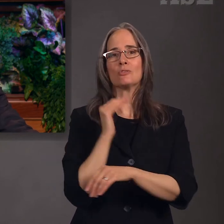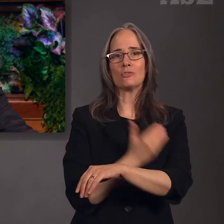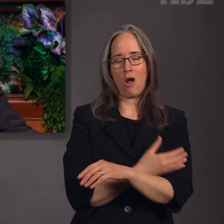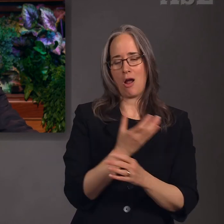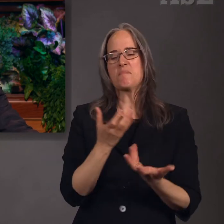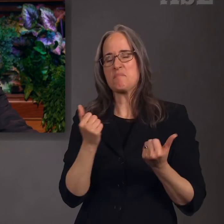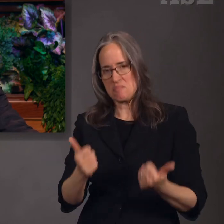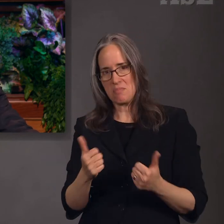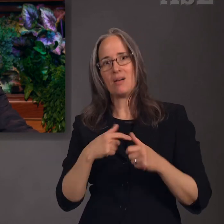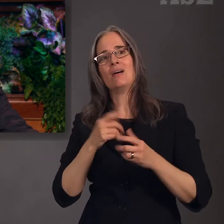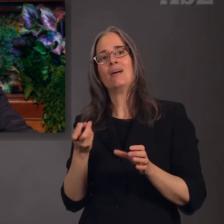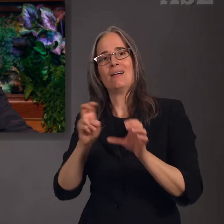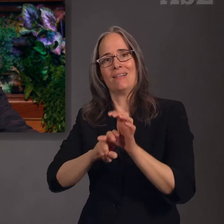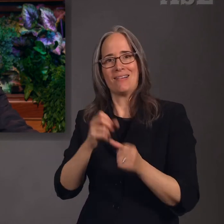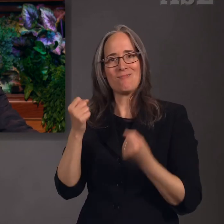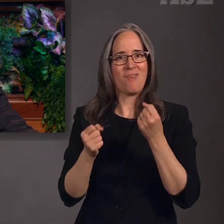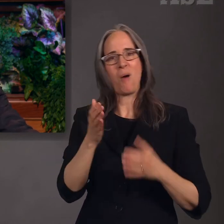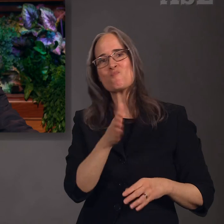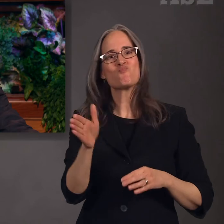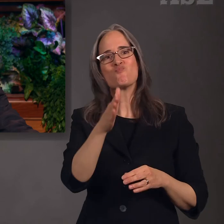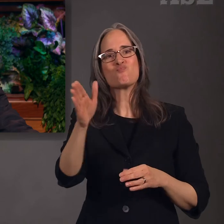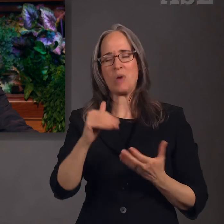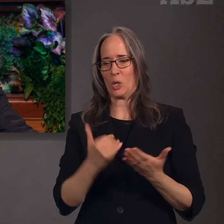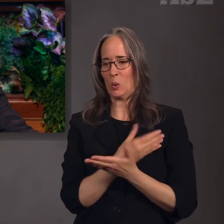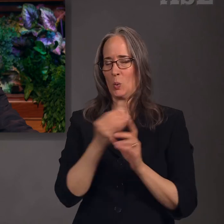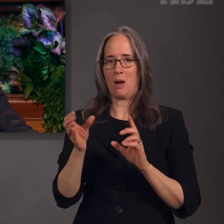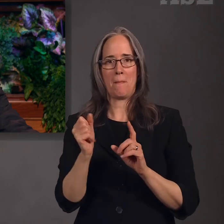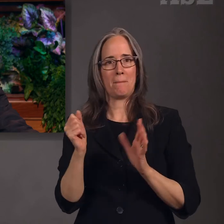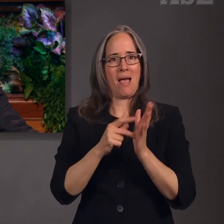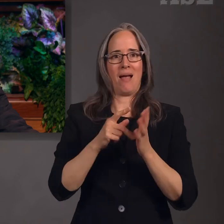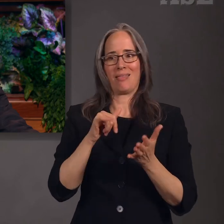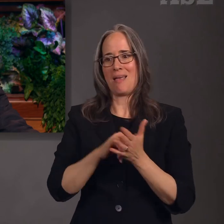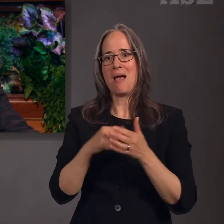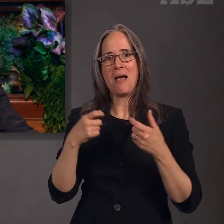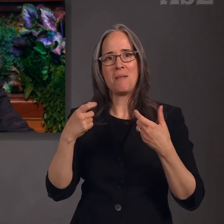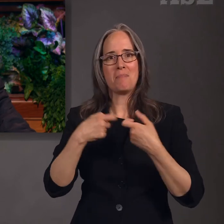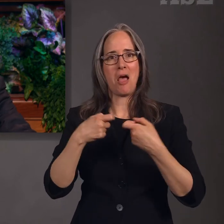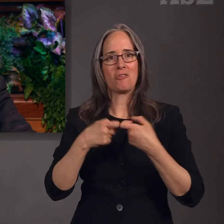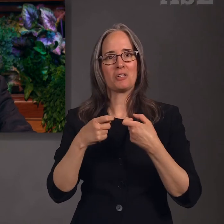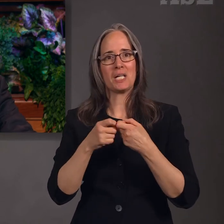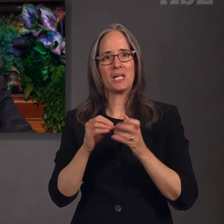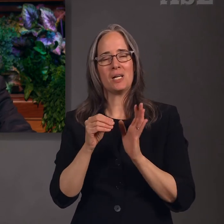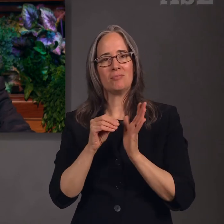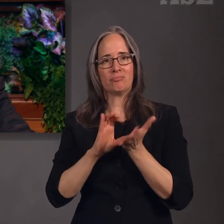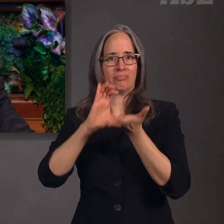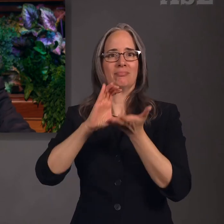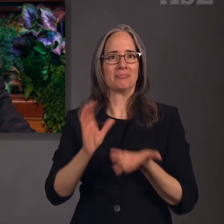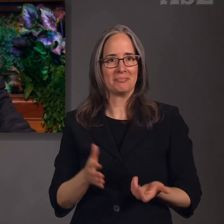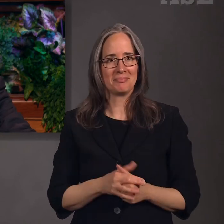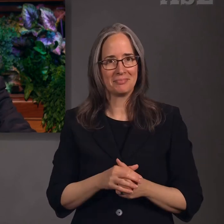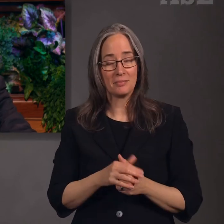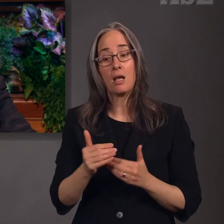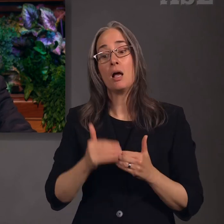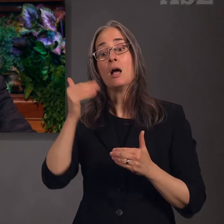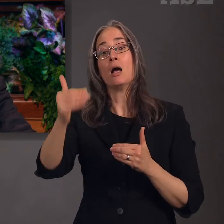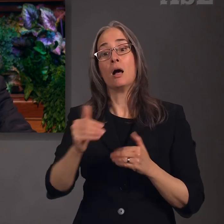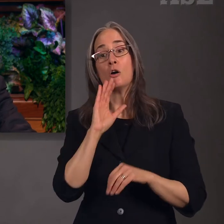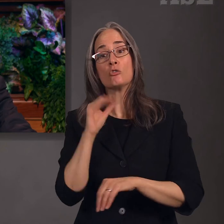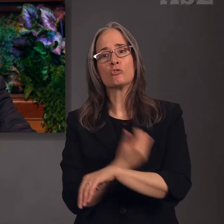drive the car, powered by the charged battery. She thereafter learned that it is important to always